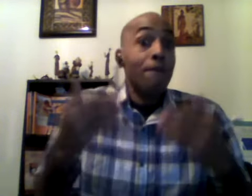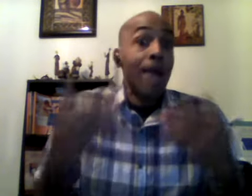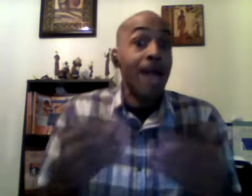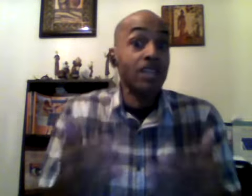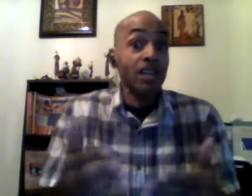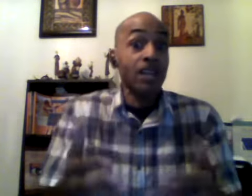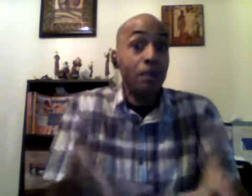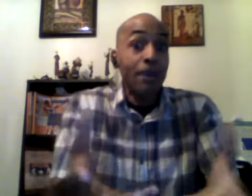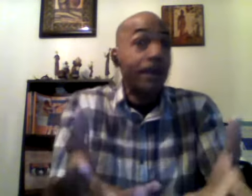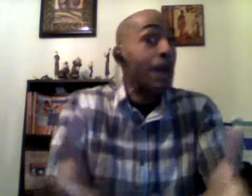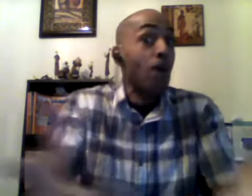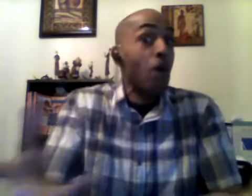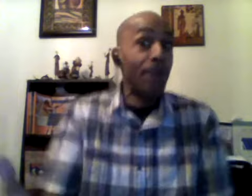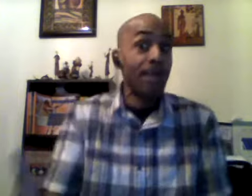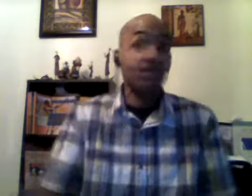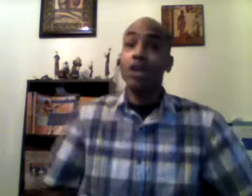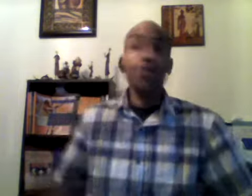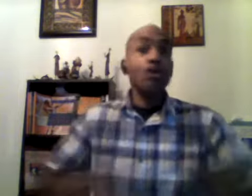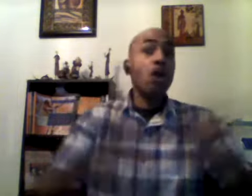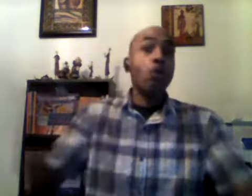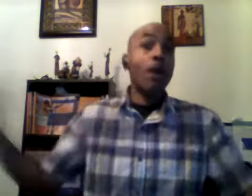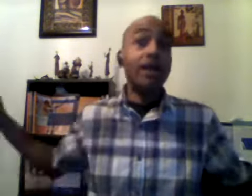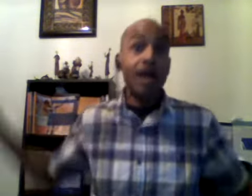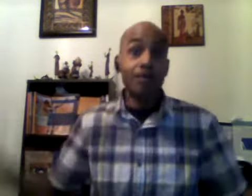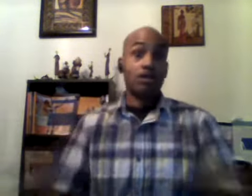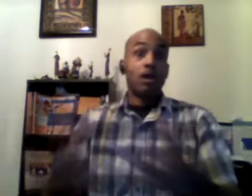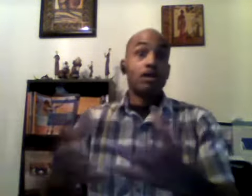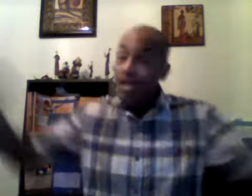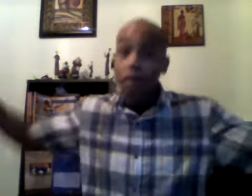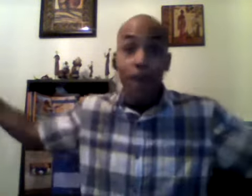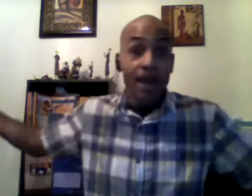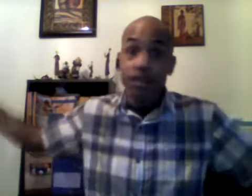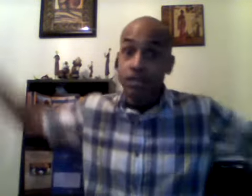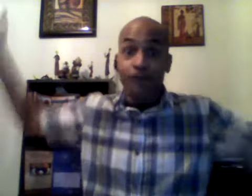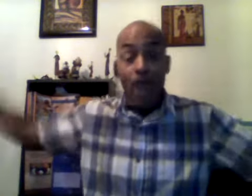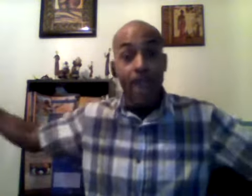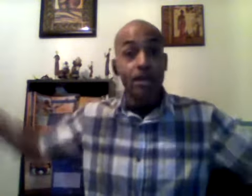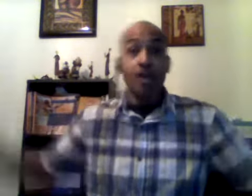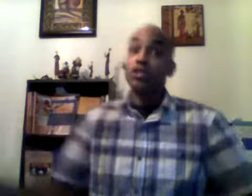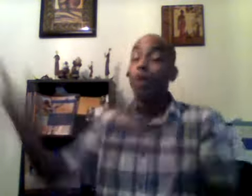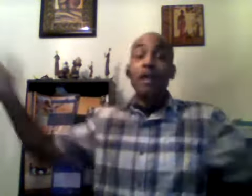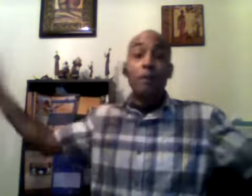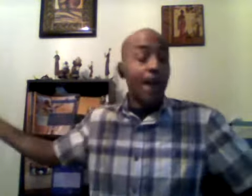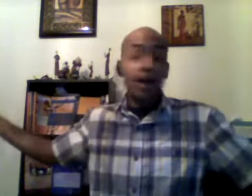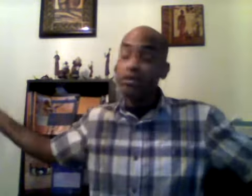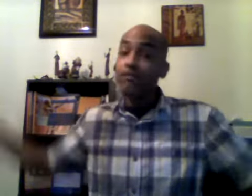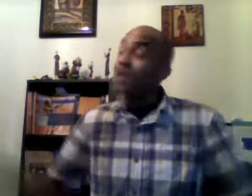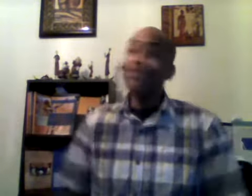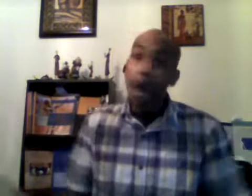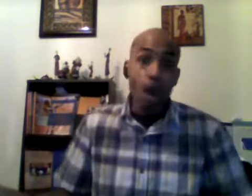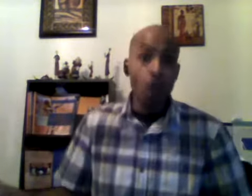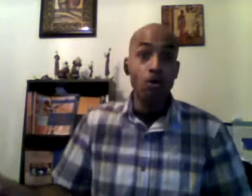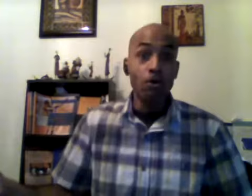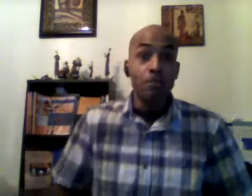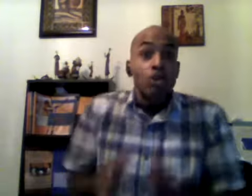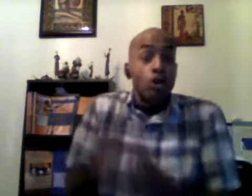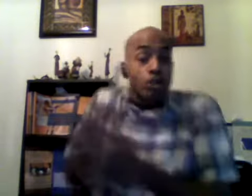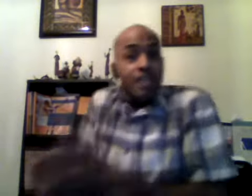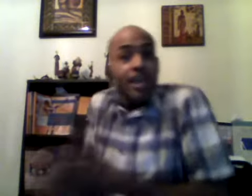magically become obese you don't wake up 10 pounds of fat 20 pounds of no you see